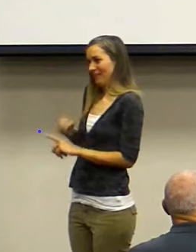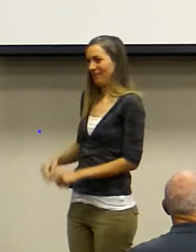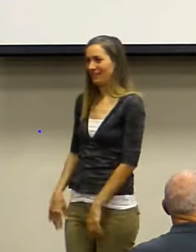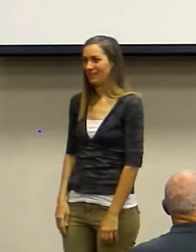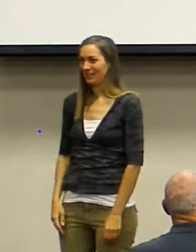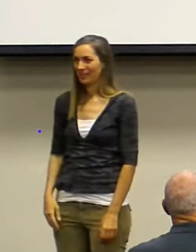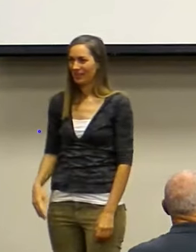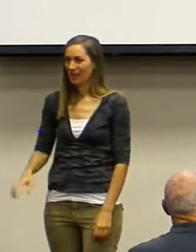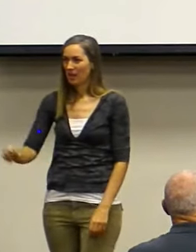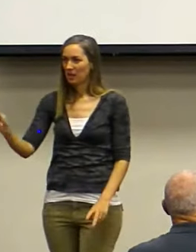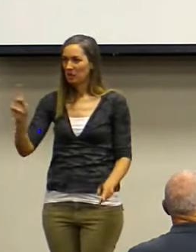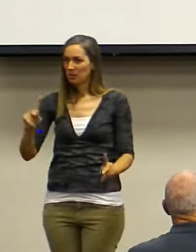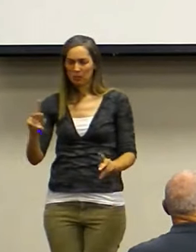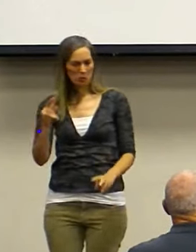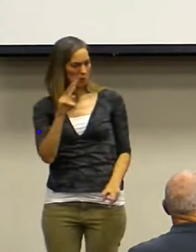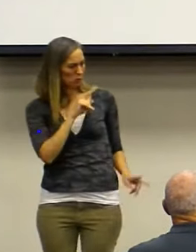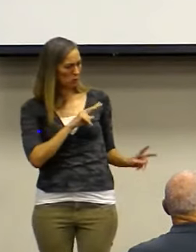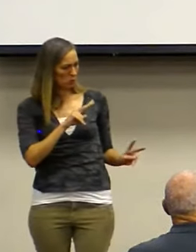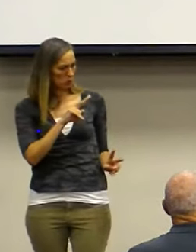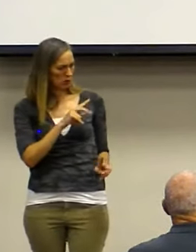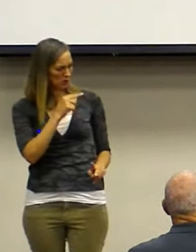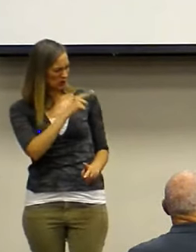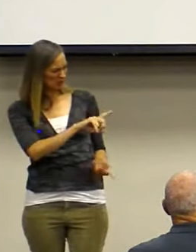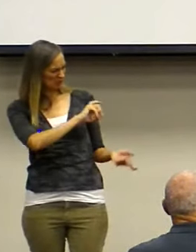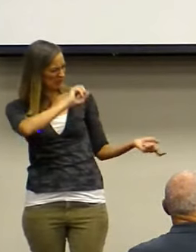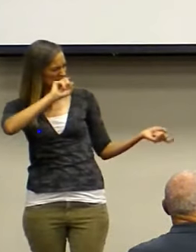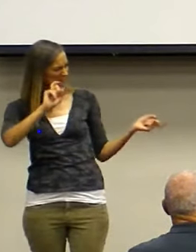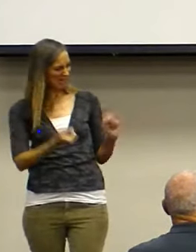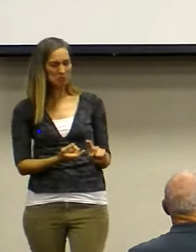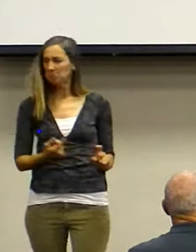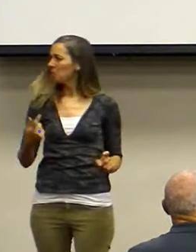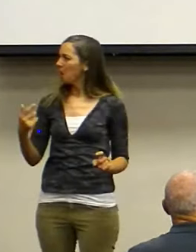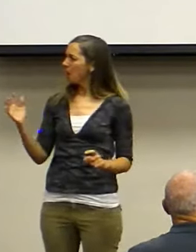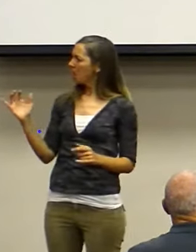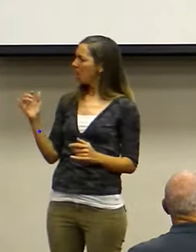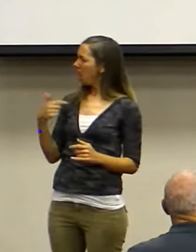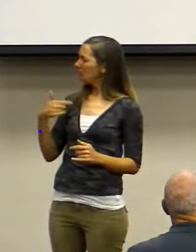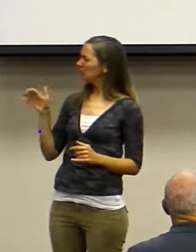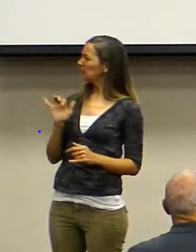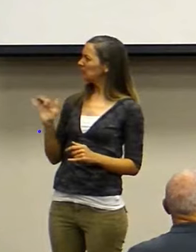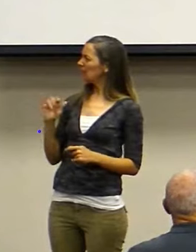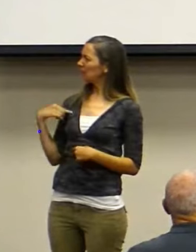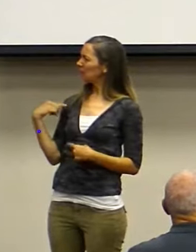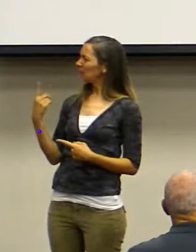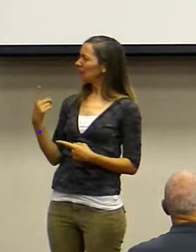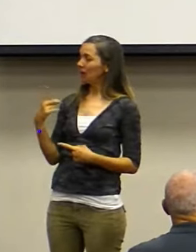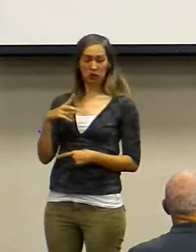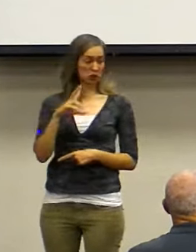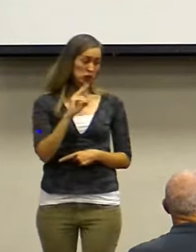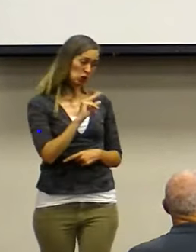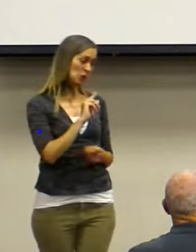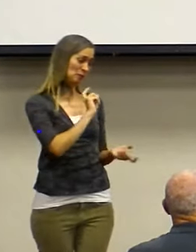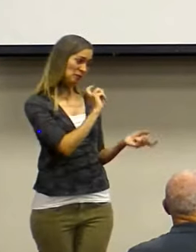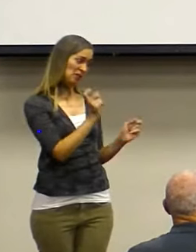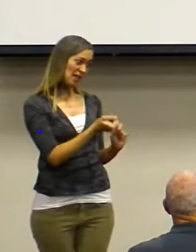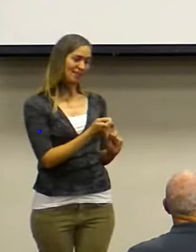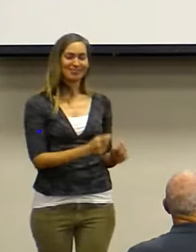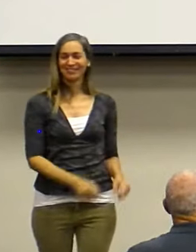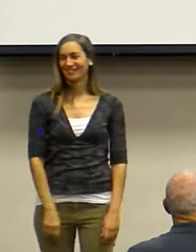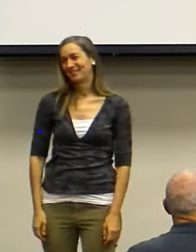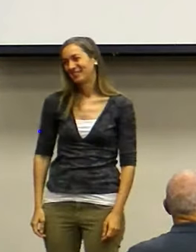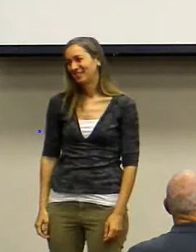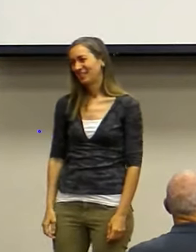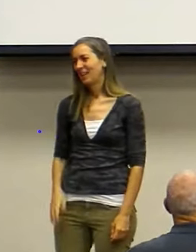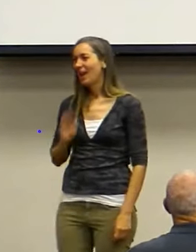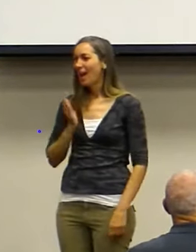person. They're like, no, it's different. See, our faith will be tested. But we have to stand firm. Now, the person